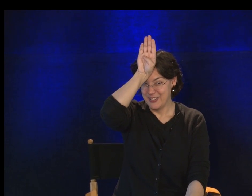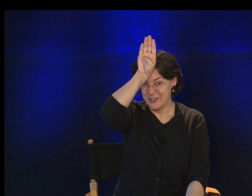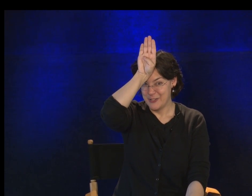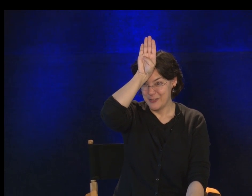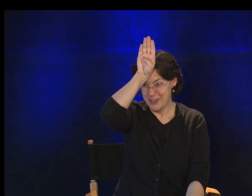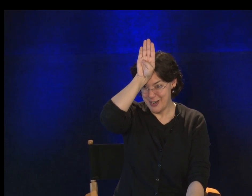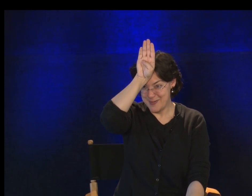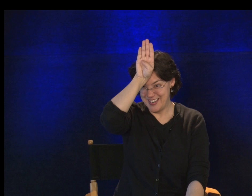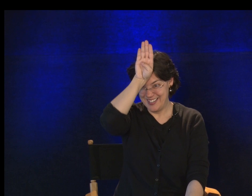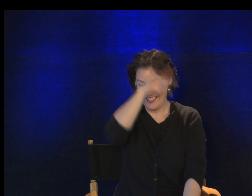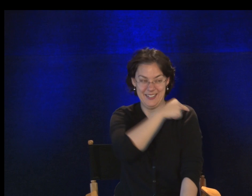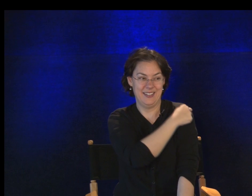Fireman.